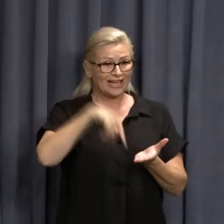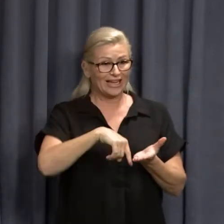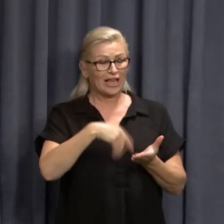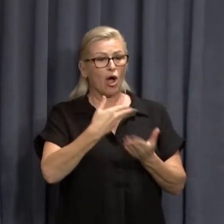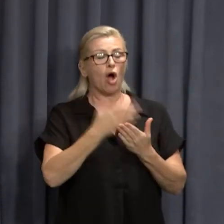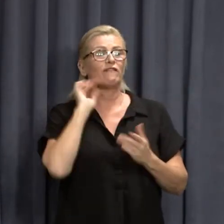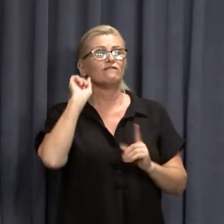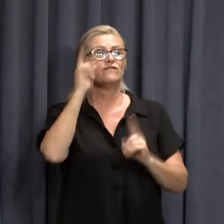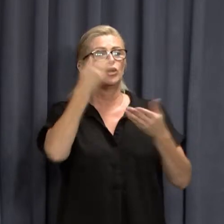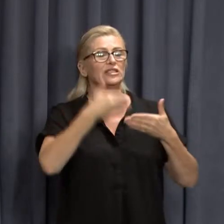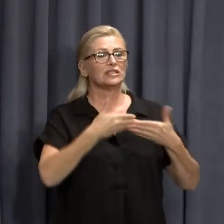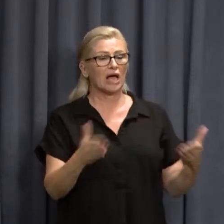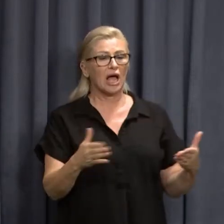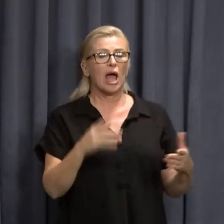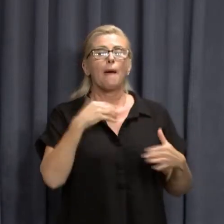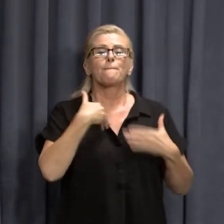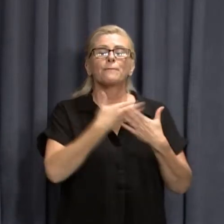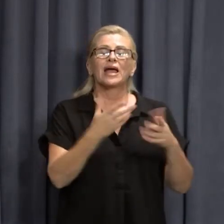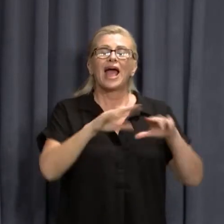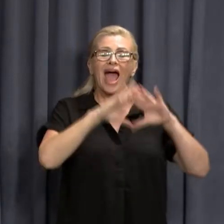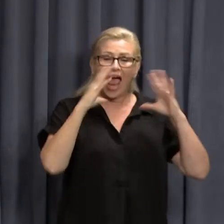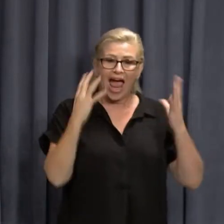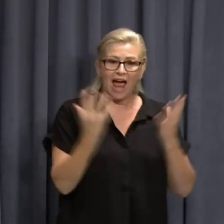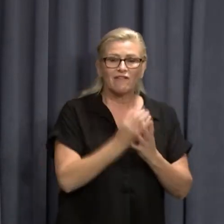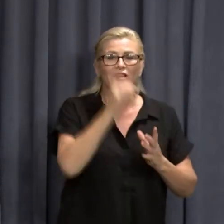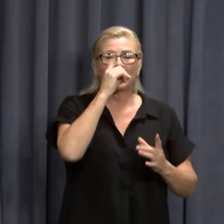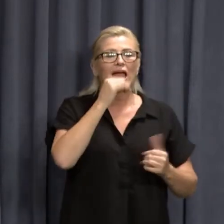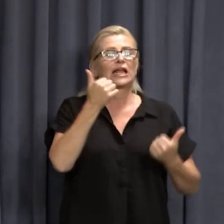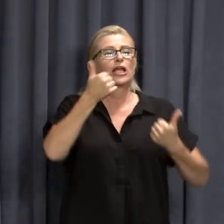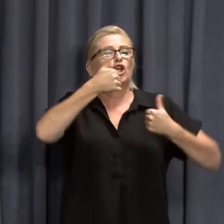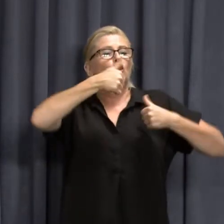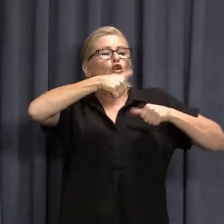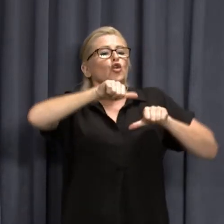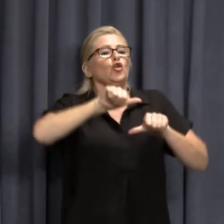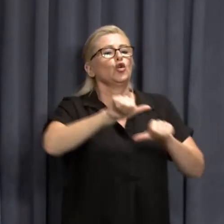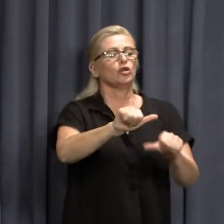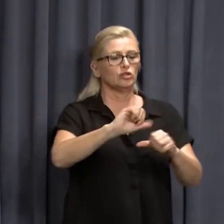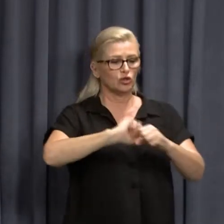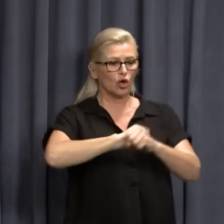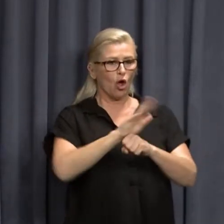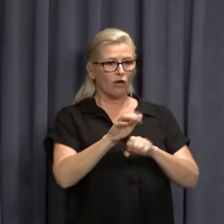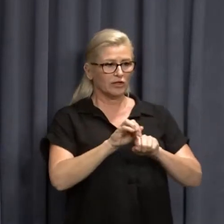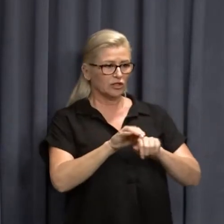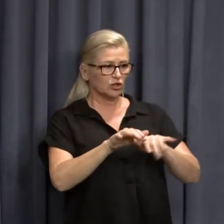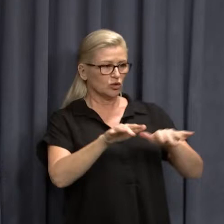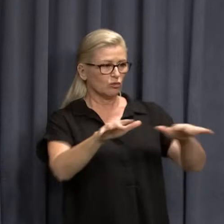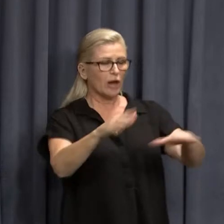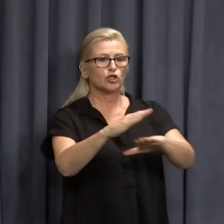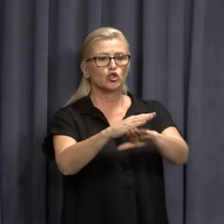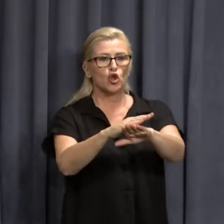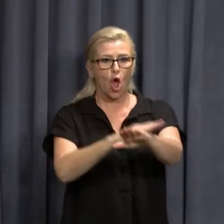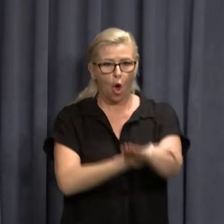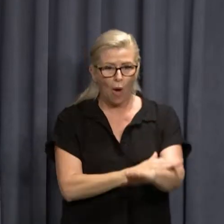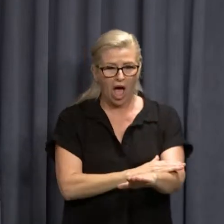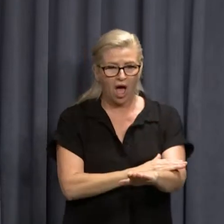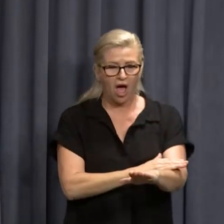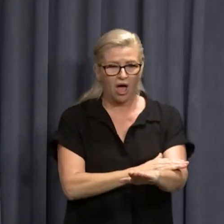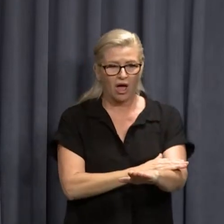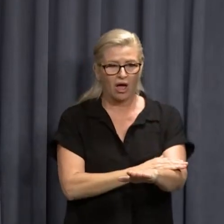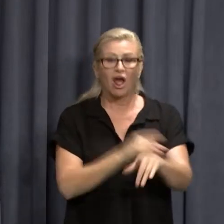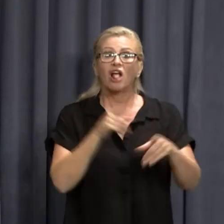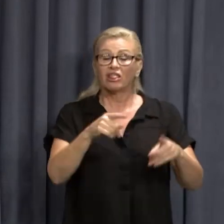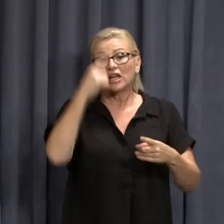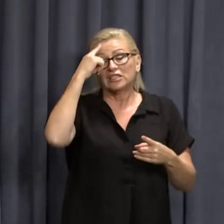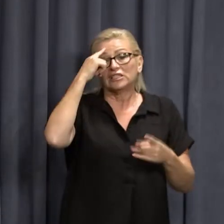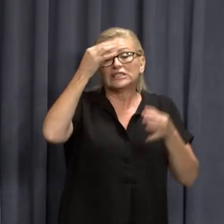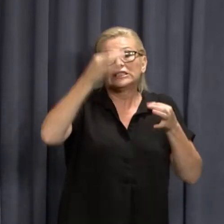the first day certainly allows your systems and everything else to a custom. So that's the decision